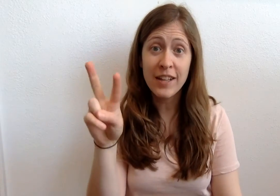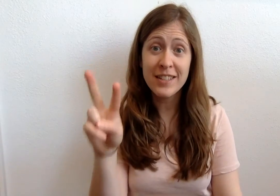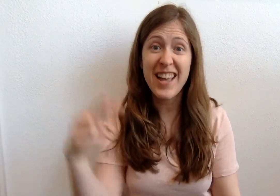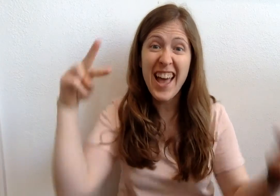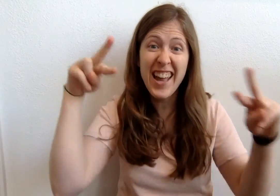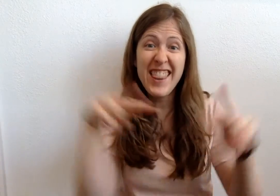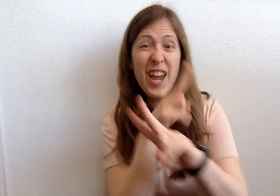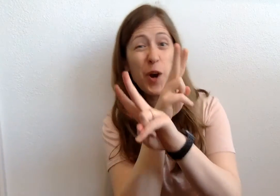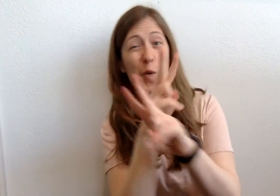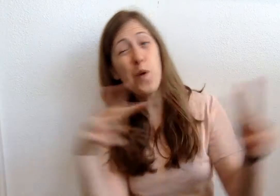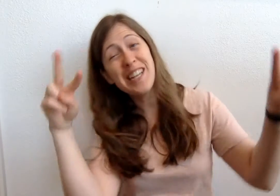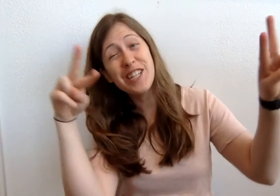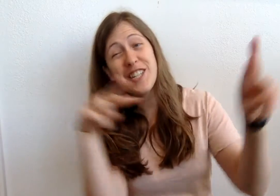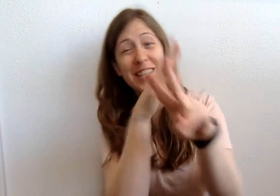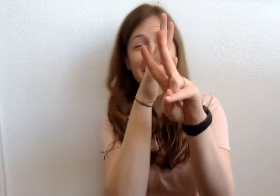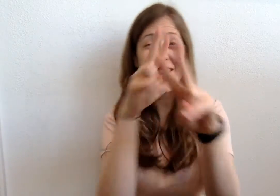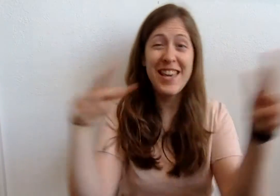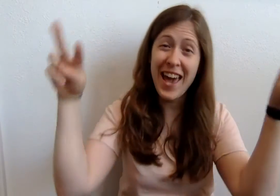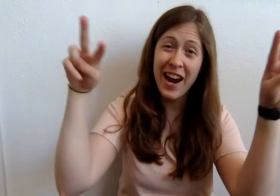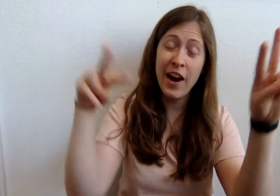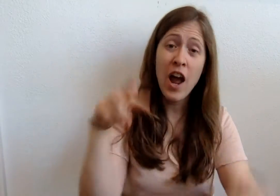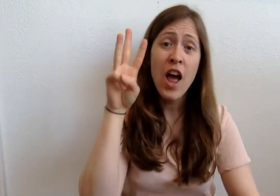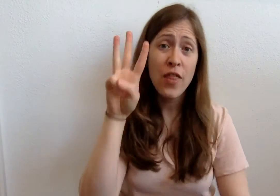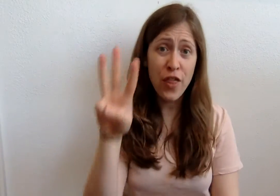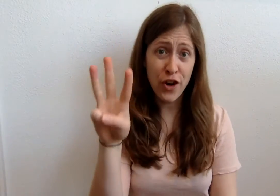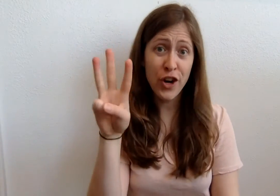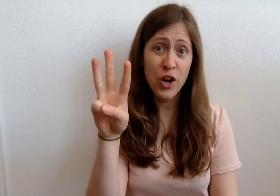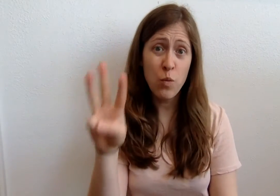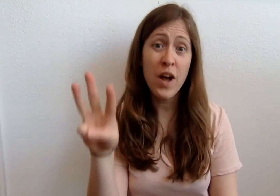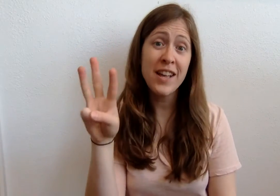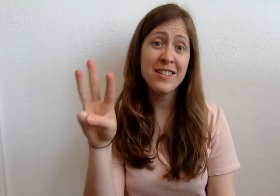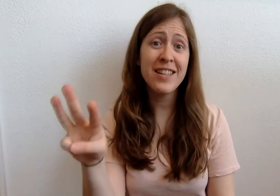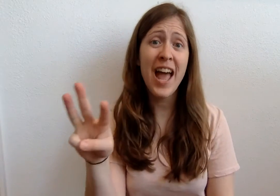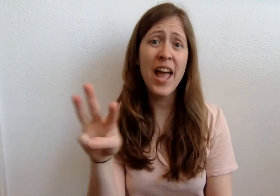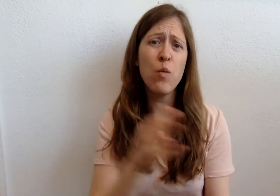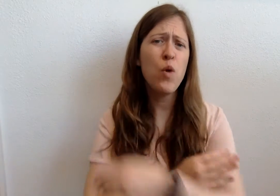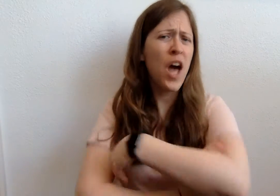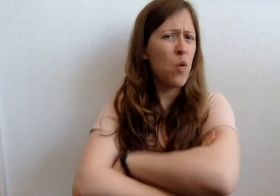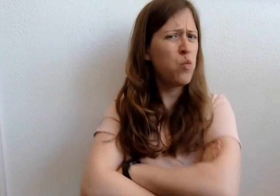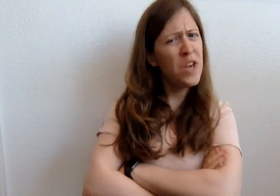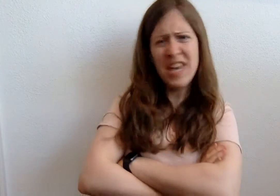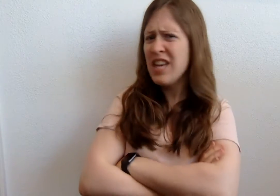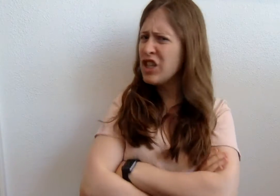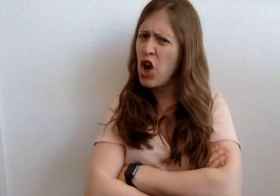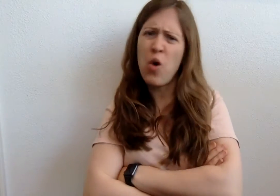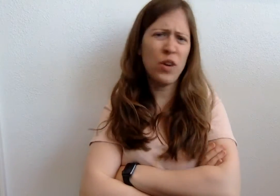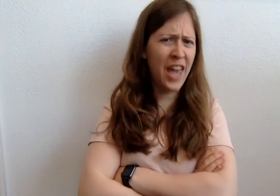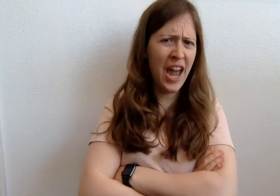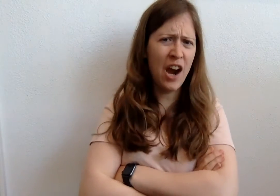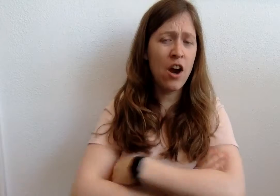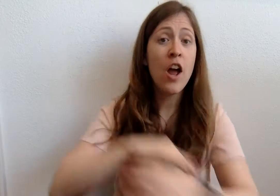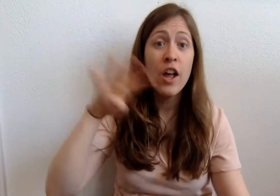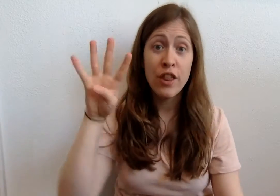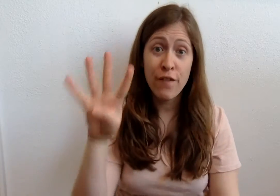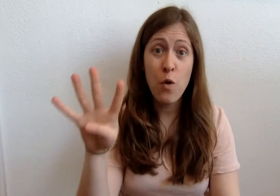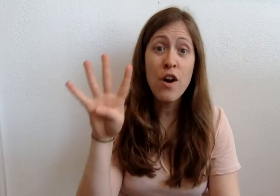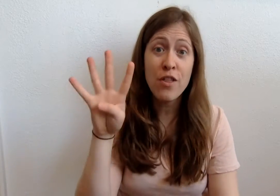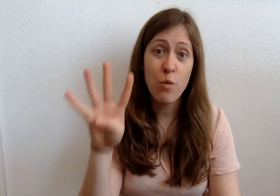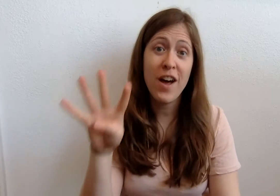said, there are witches in the air, the third one said, well, we don't care, the fourth one